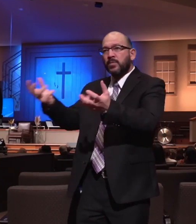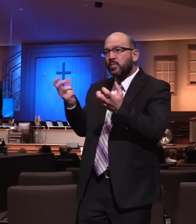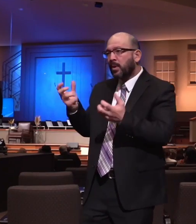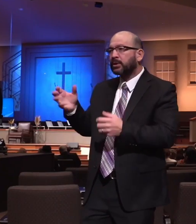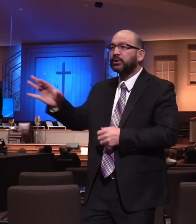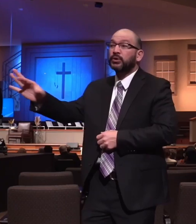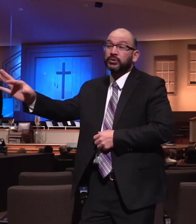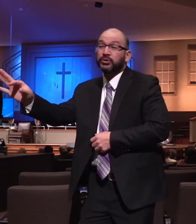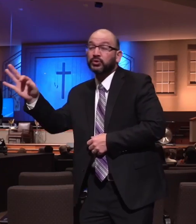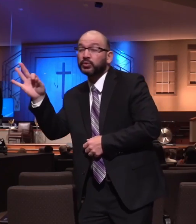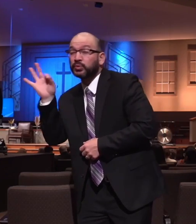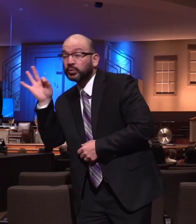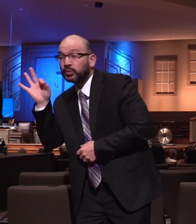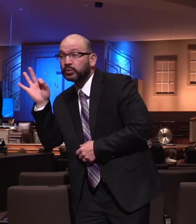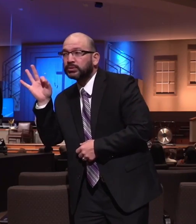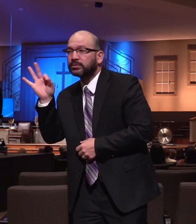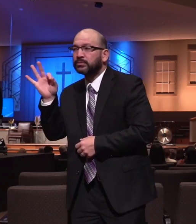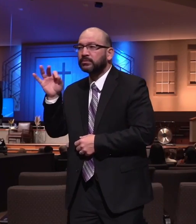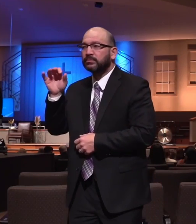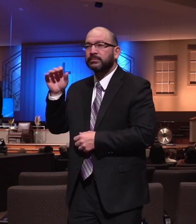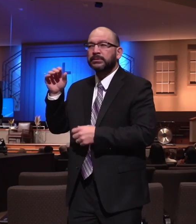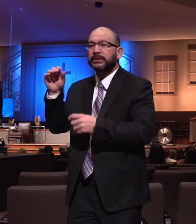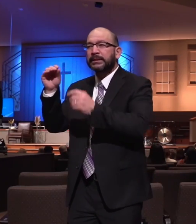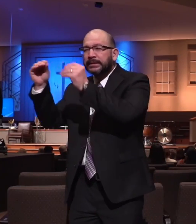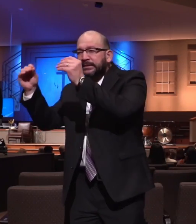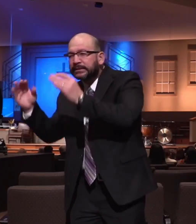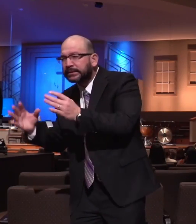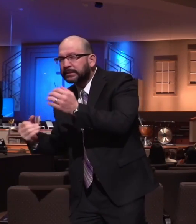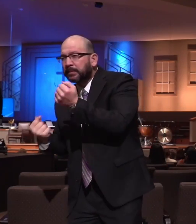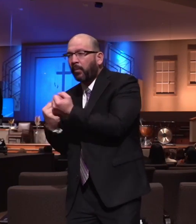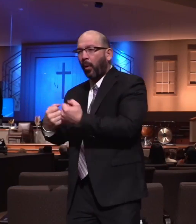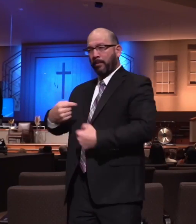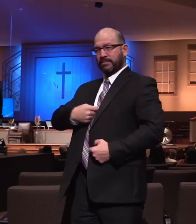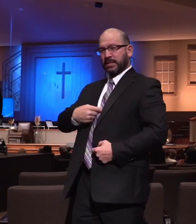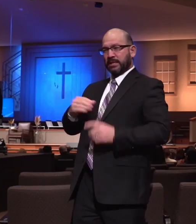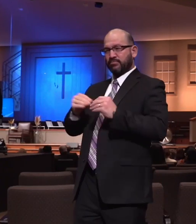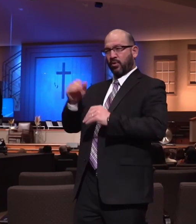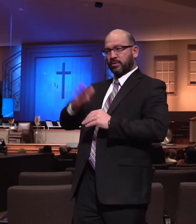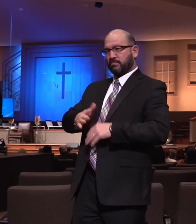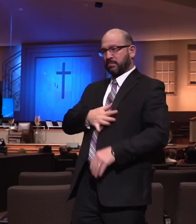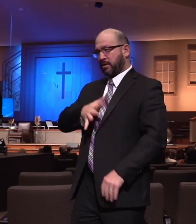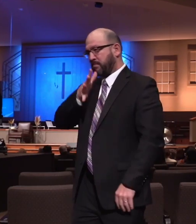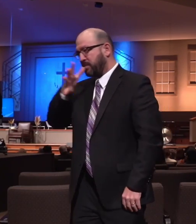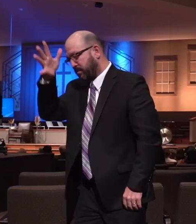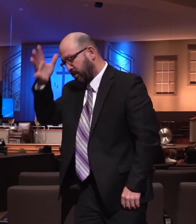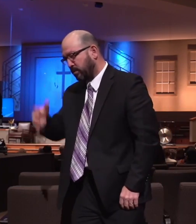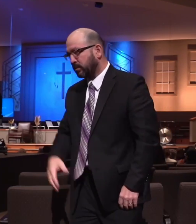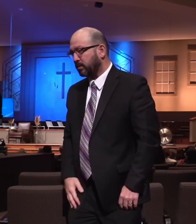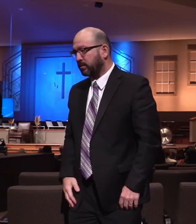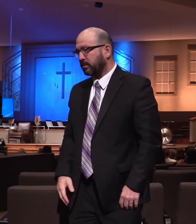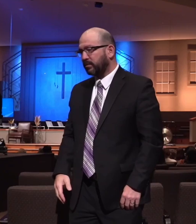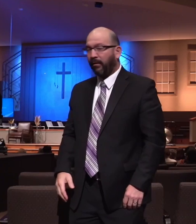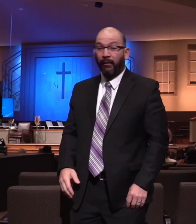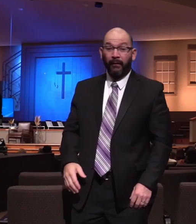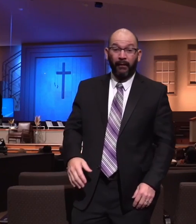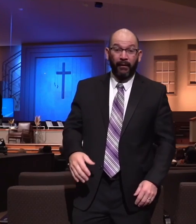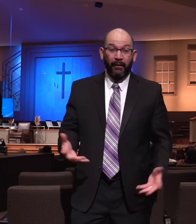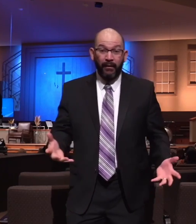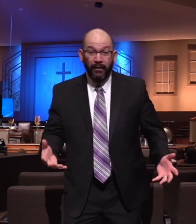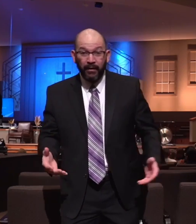trust in them and someone that will take their side. So they'll stay over at someone's house and they'll say, oh, this is so nice that you let your family